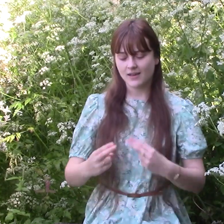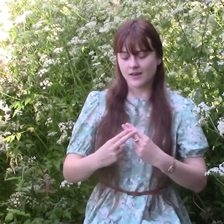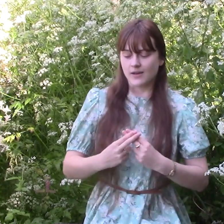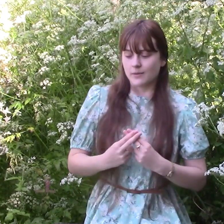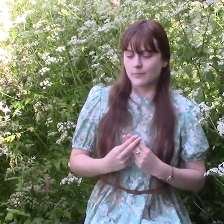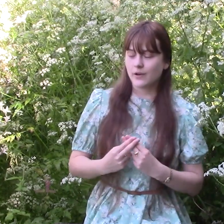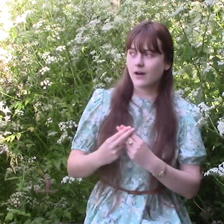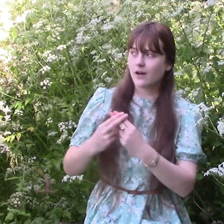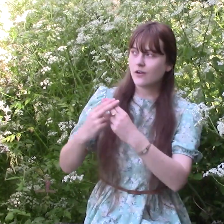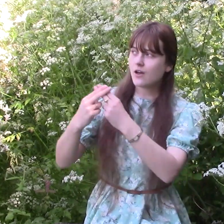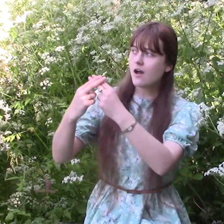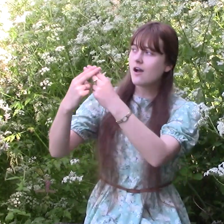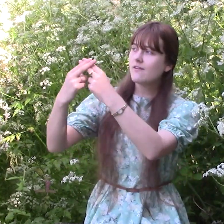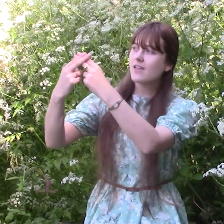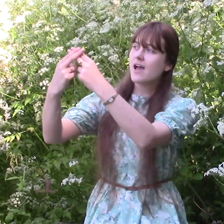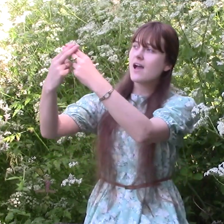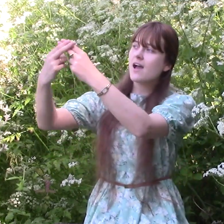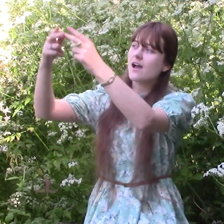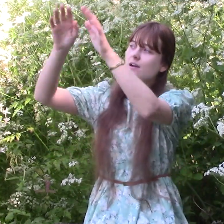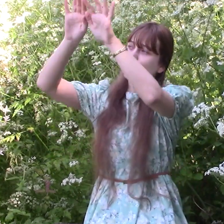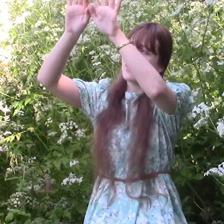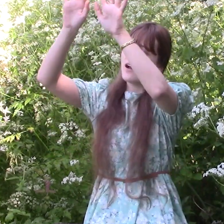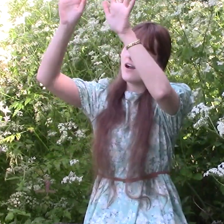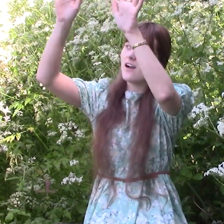Part of that world